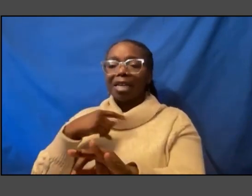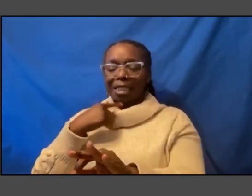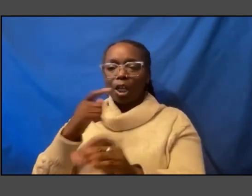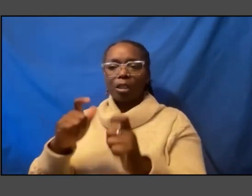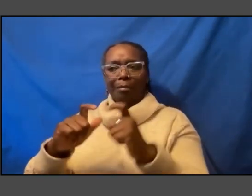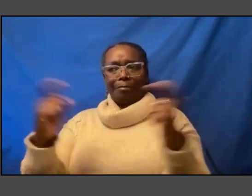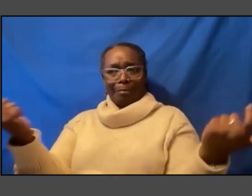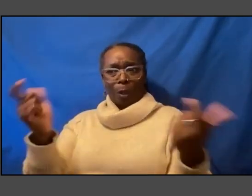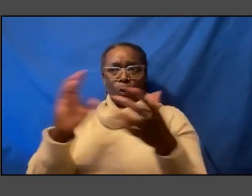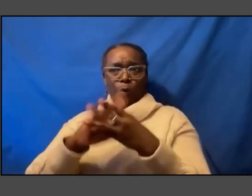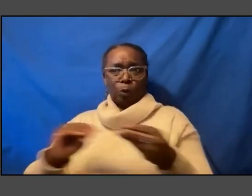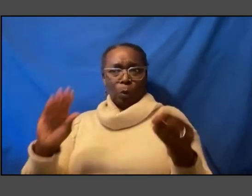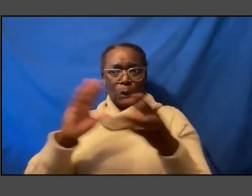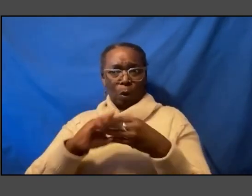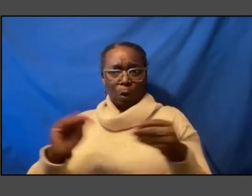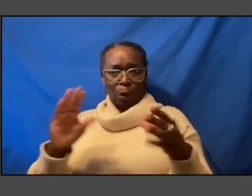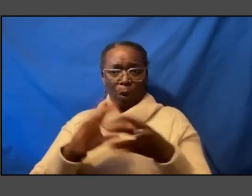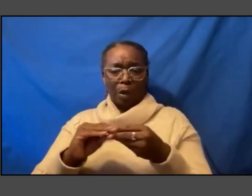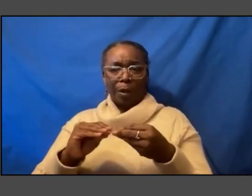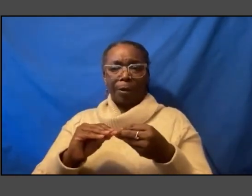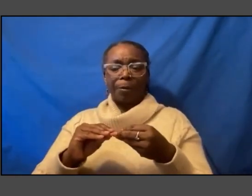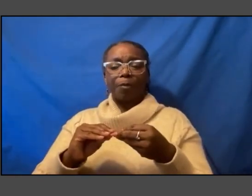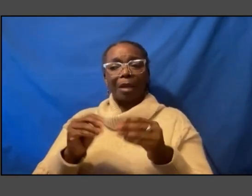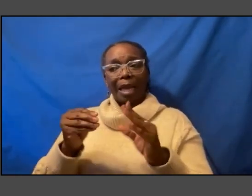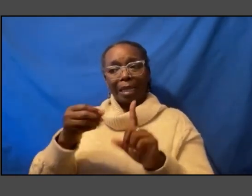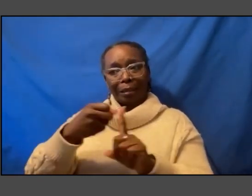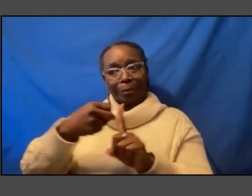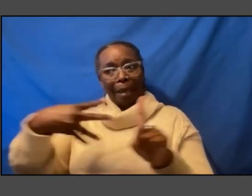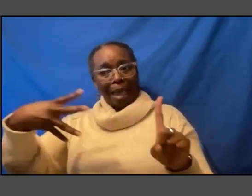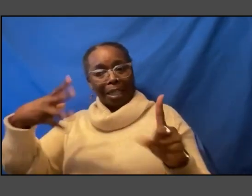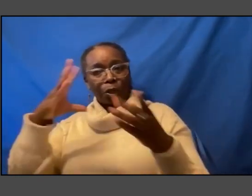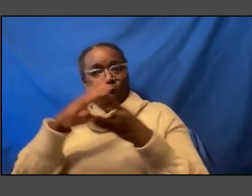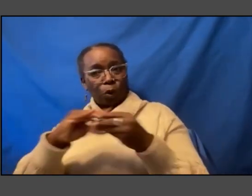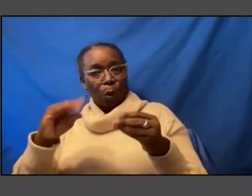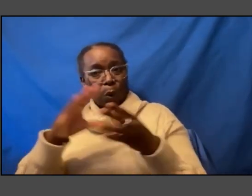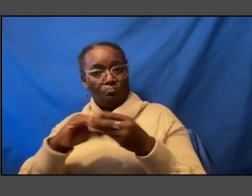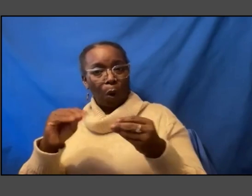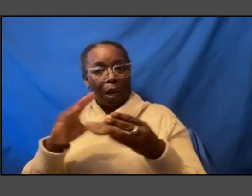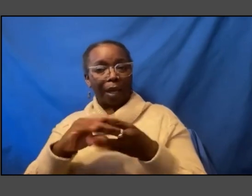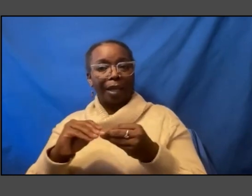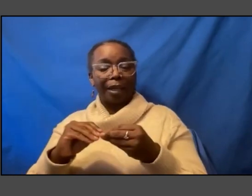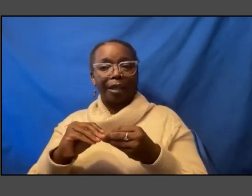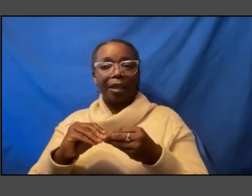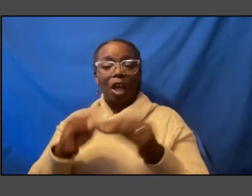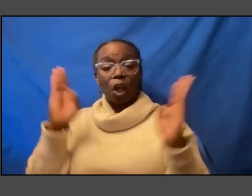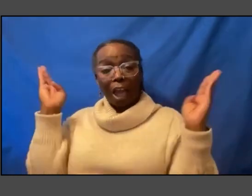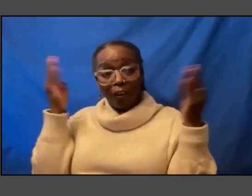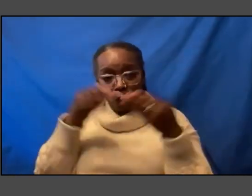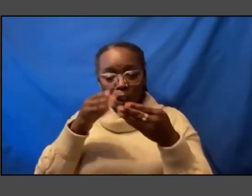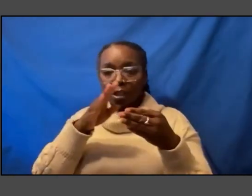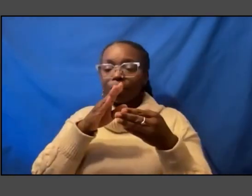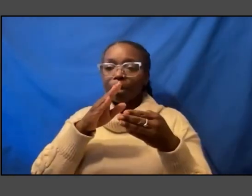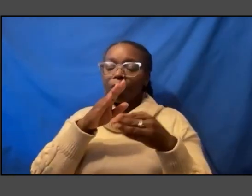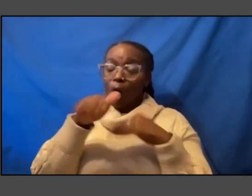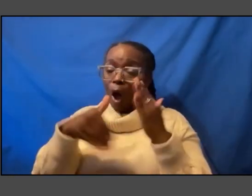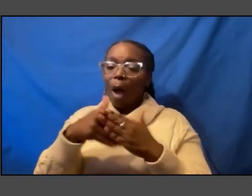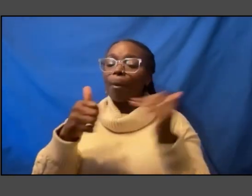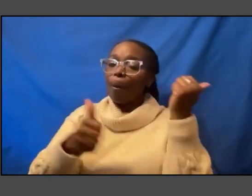it expands a story in this case since we focus not all but most of our work in the united states at this particular moment